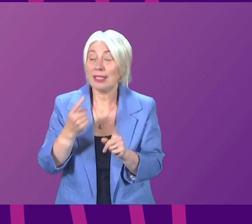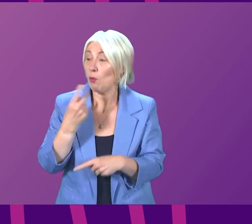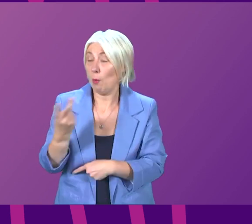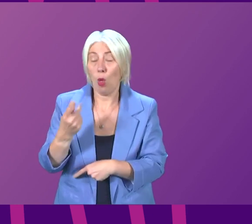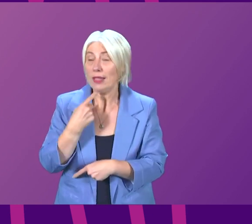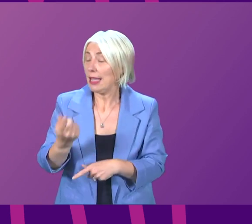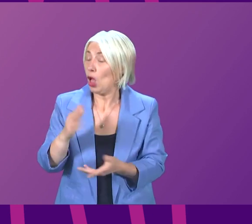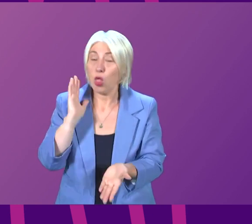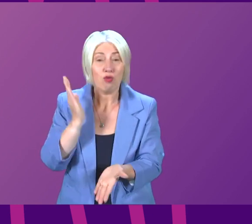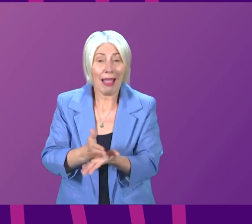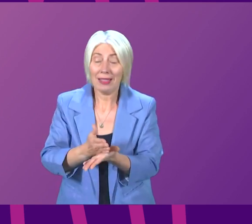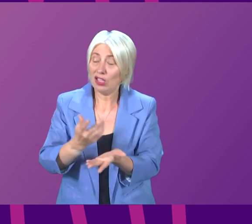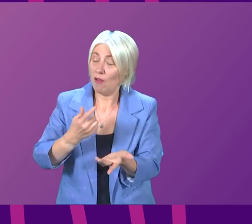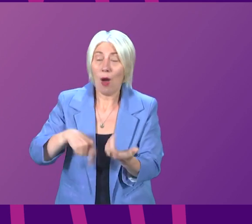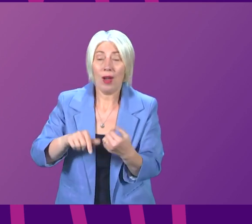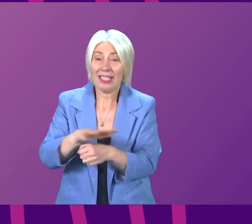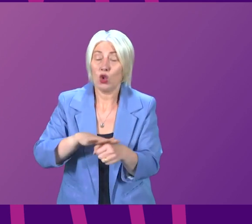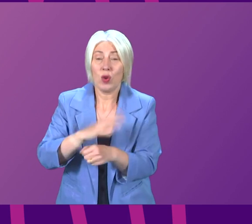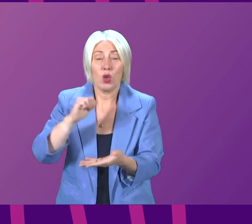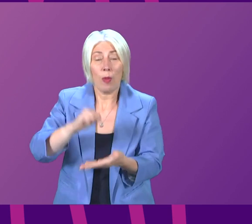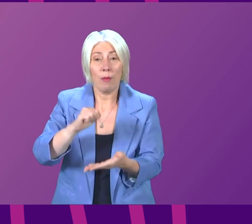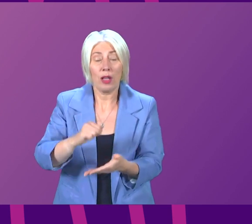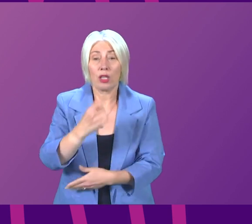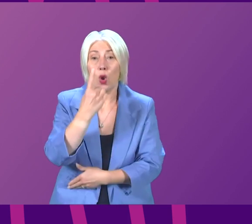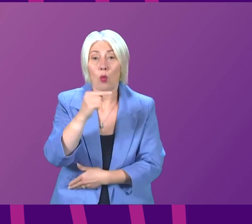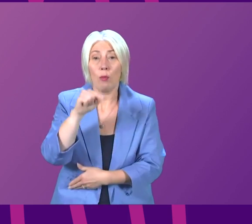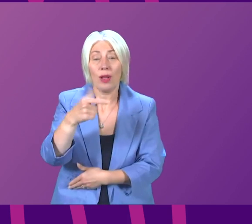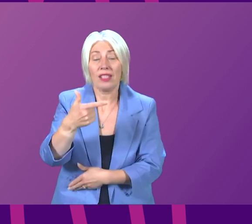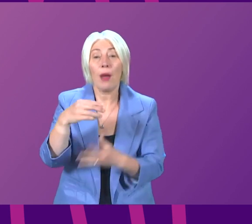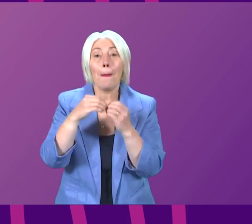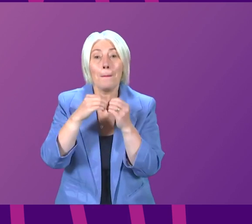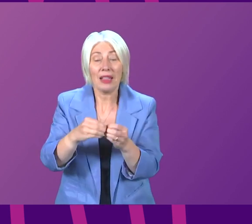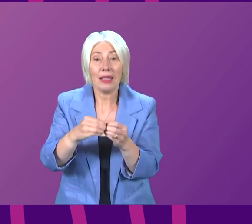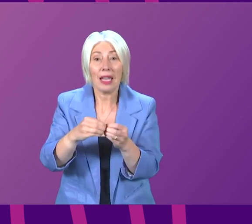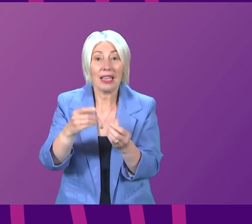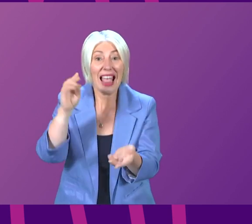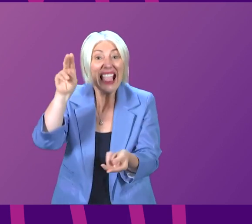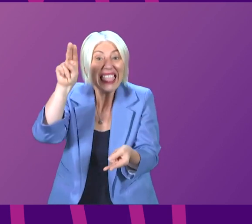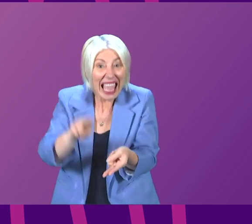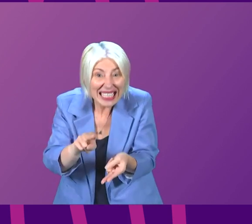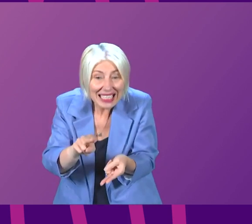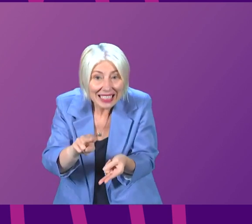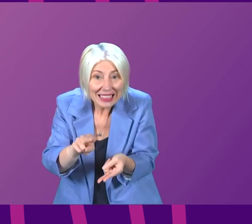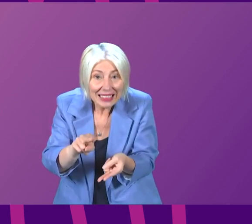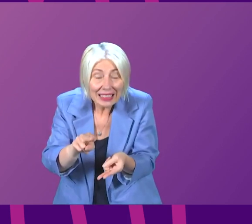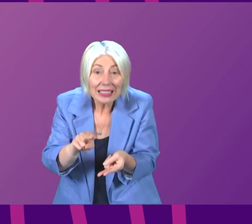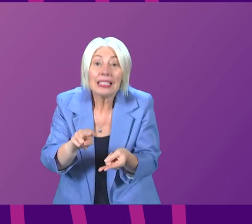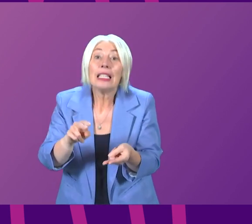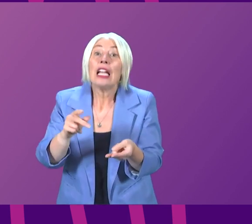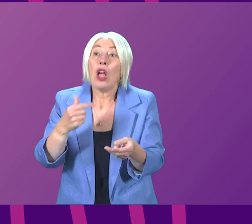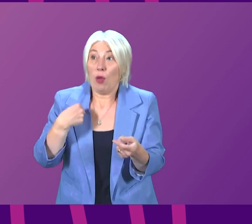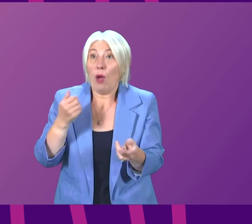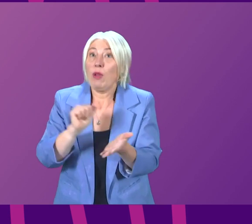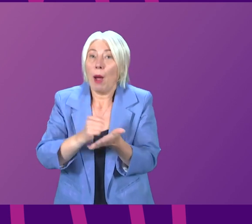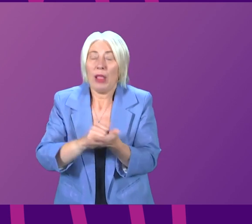our budget position. £1.7 billion less, so it is worth, than when we published it.